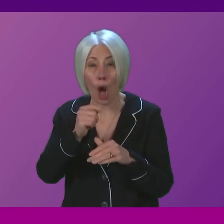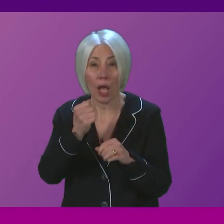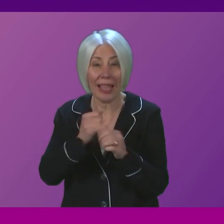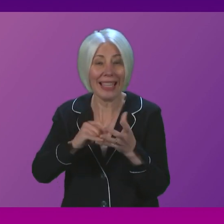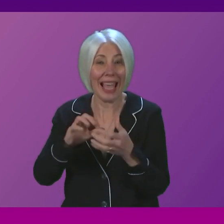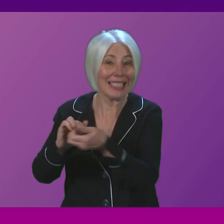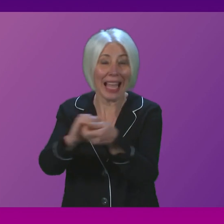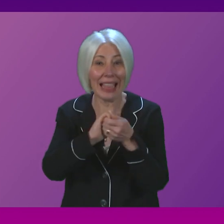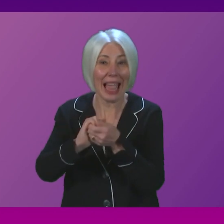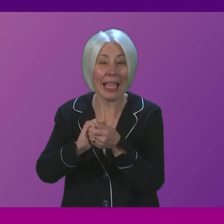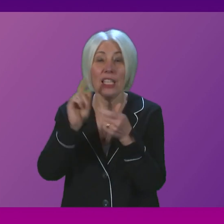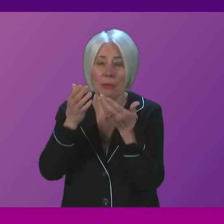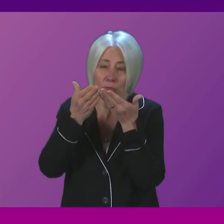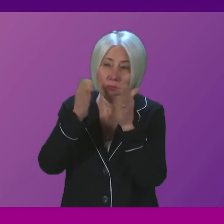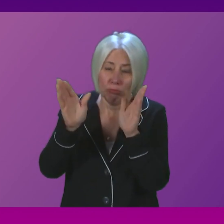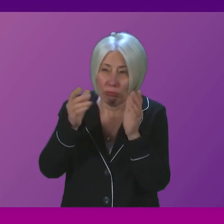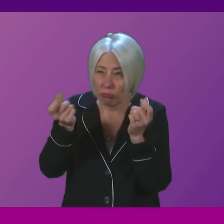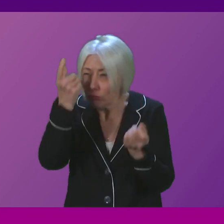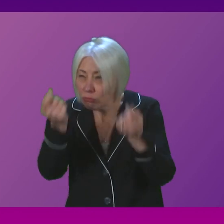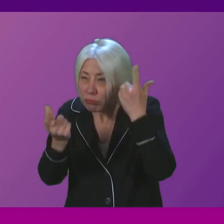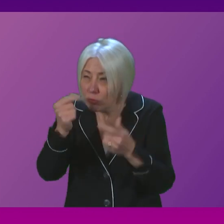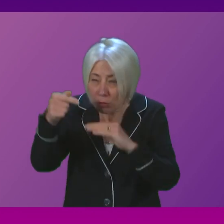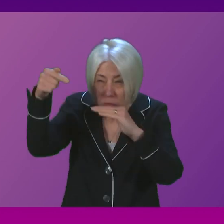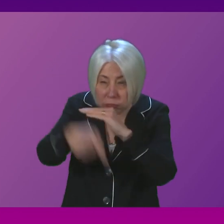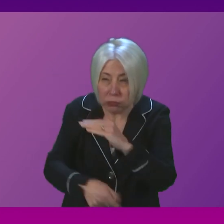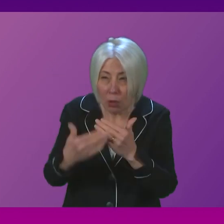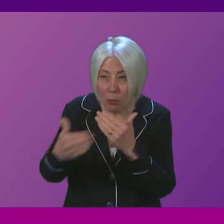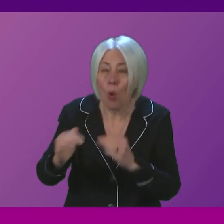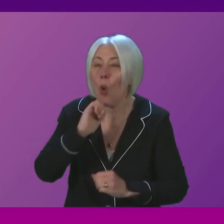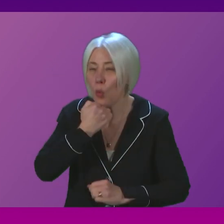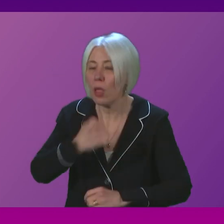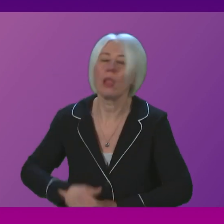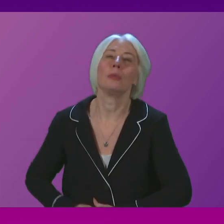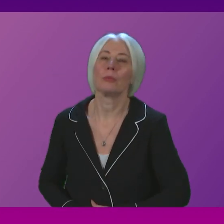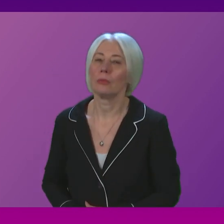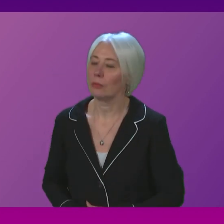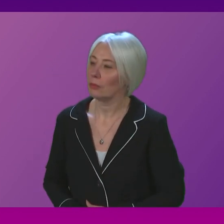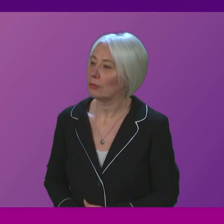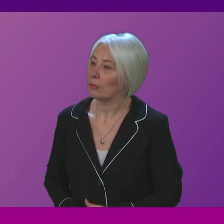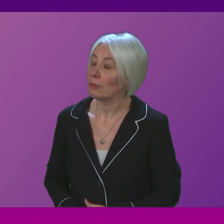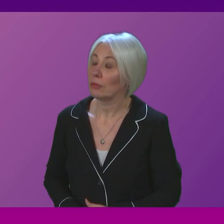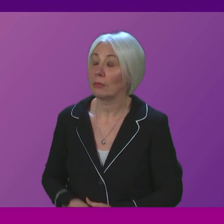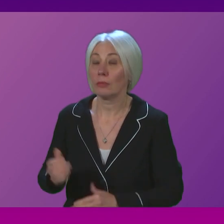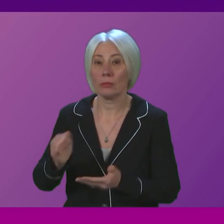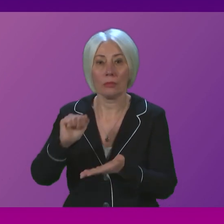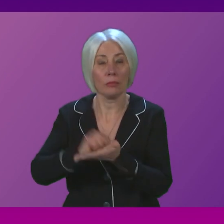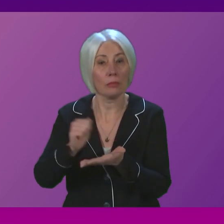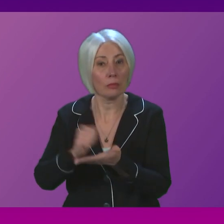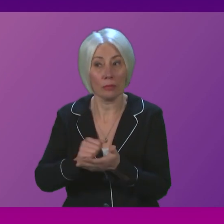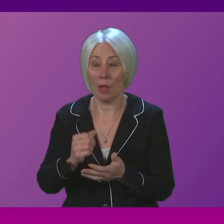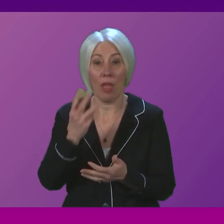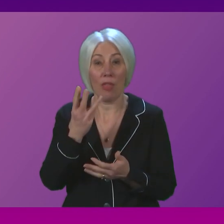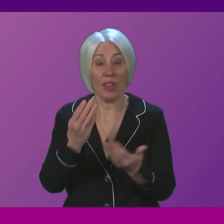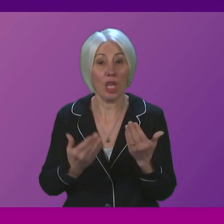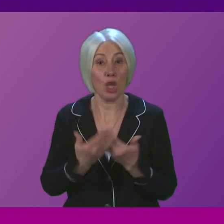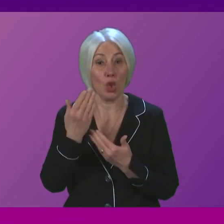programme of analysis and engagement with a range of organisations and stakeholders Fiona Hyslop with the publication of three new UN